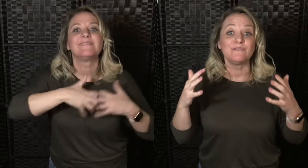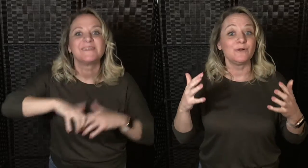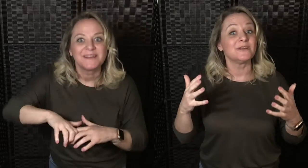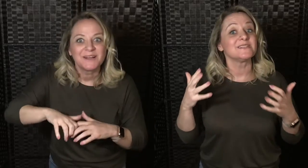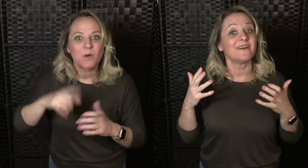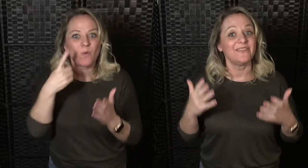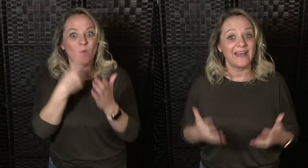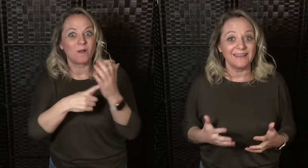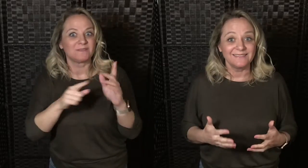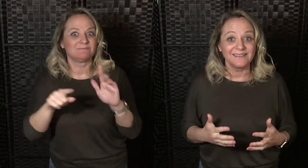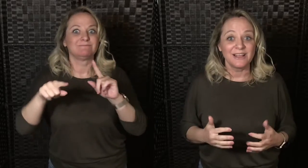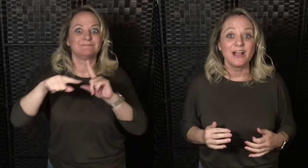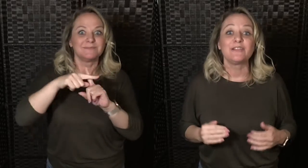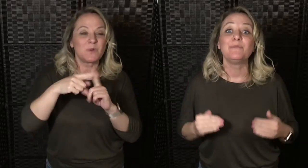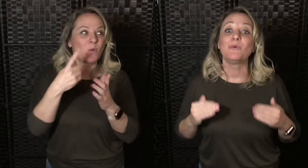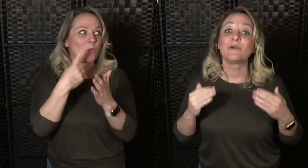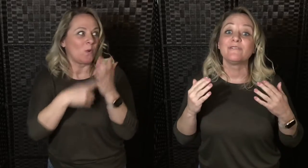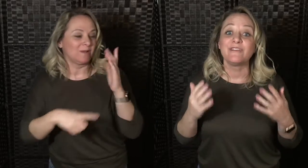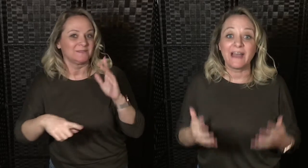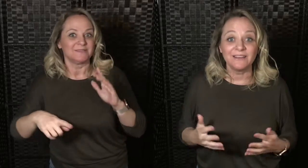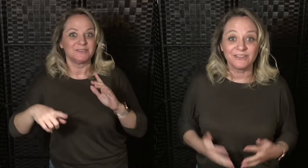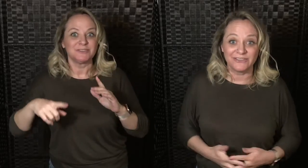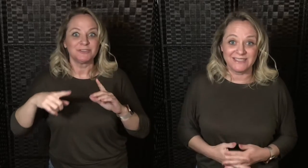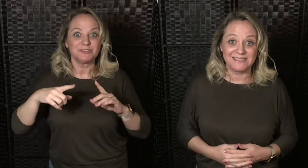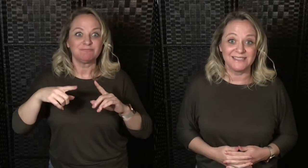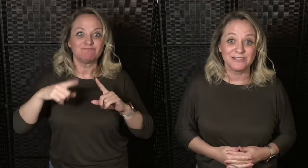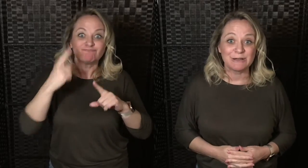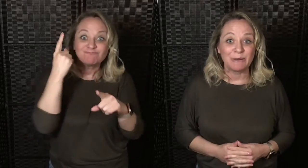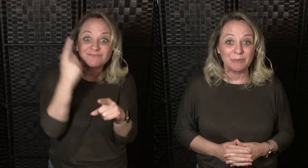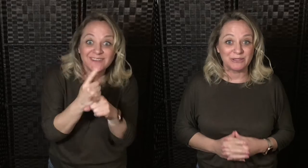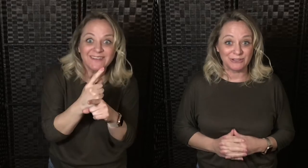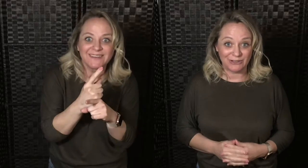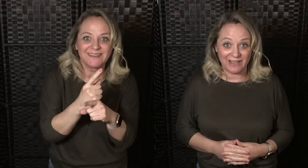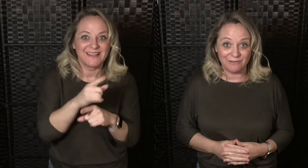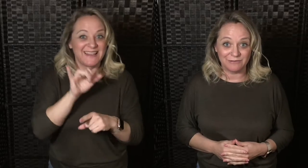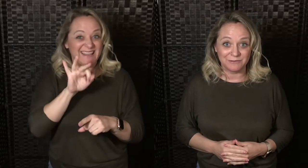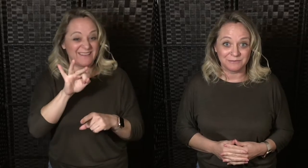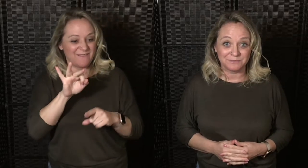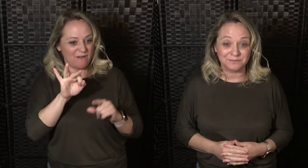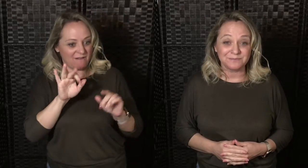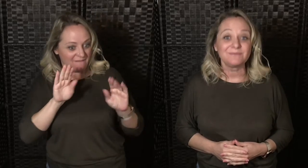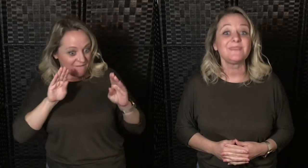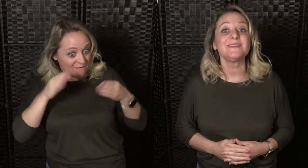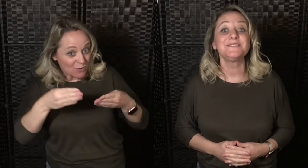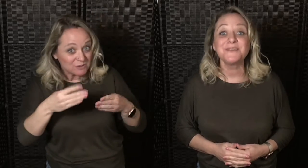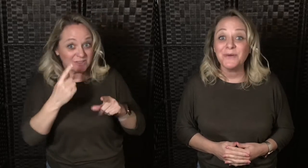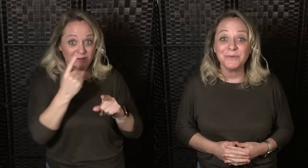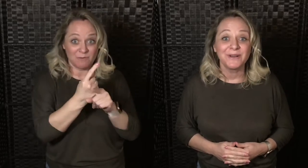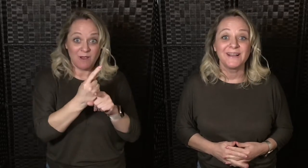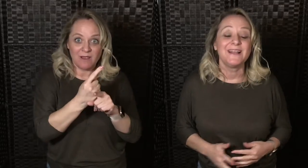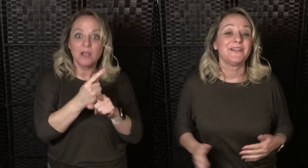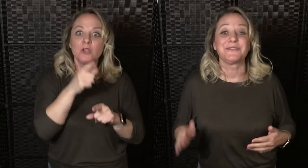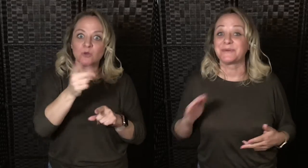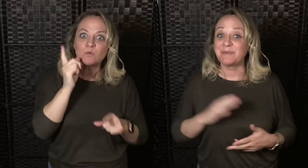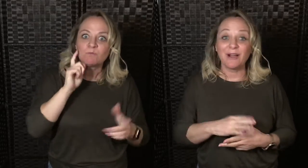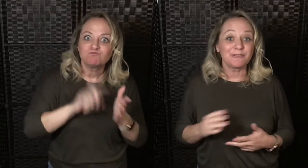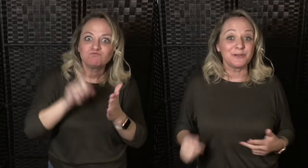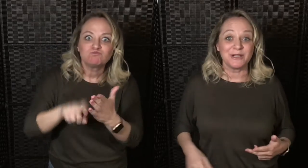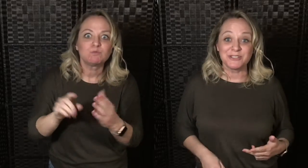focus on that, the more of that you're going to see show up in your life. So, three powerful questions